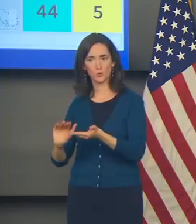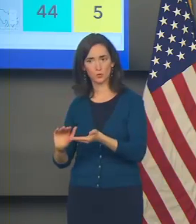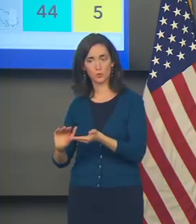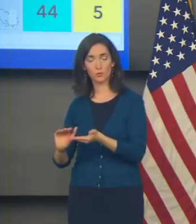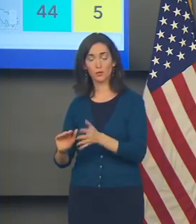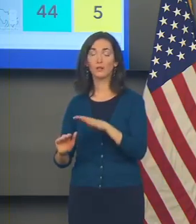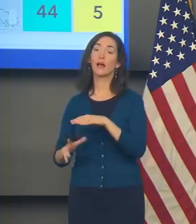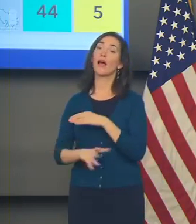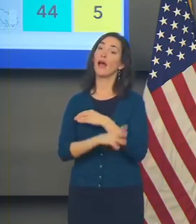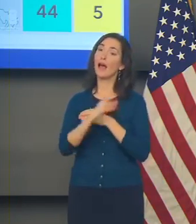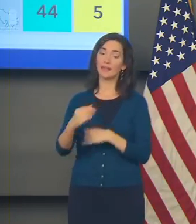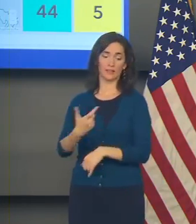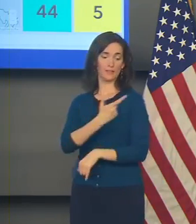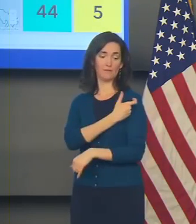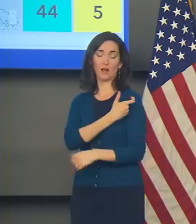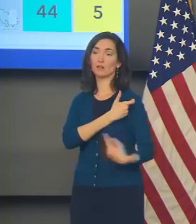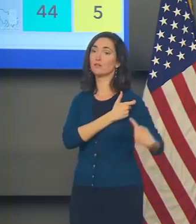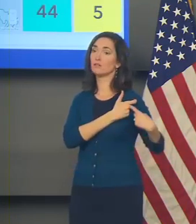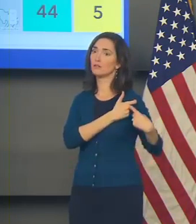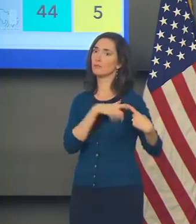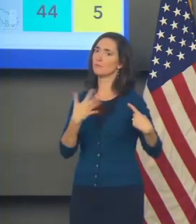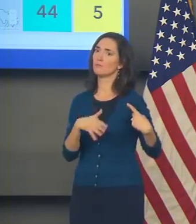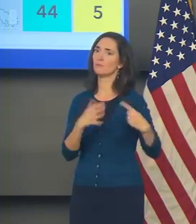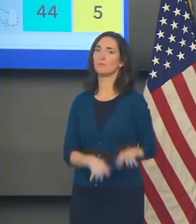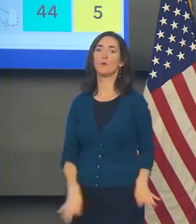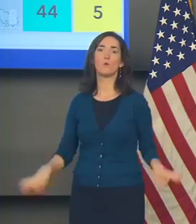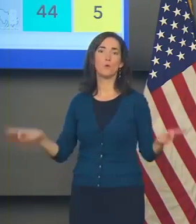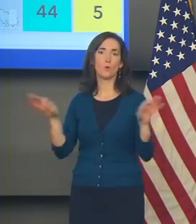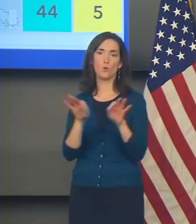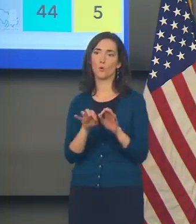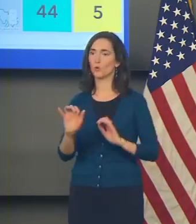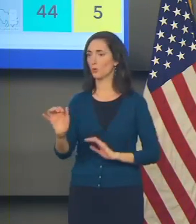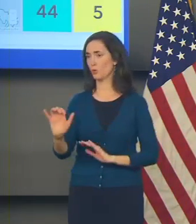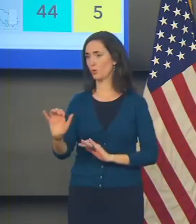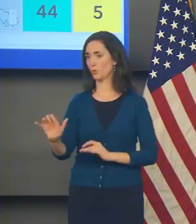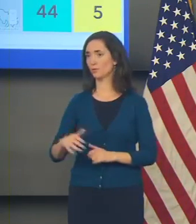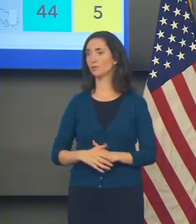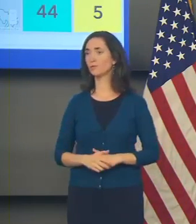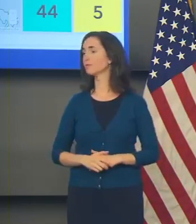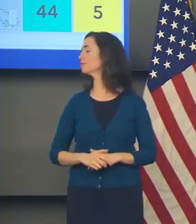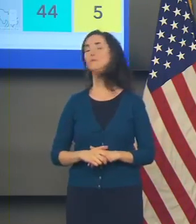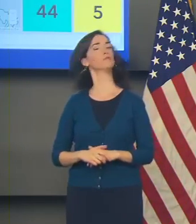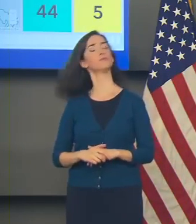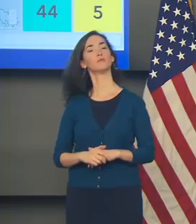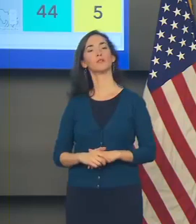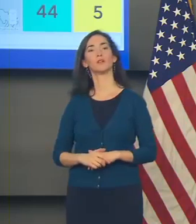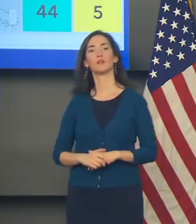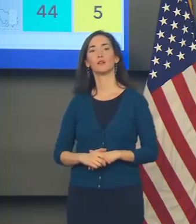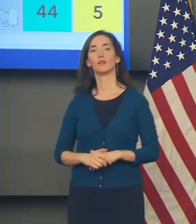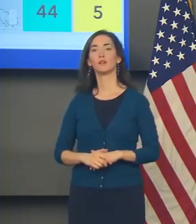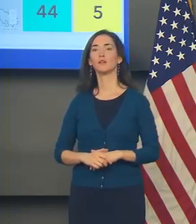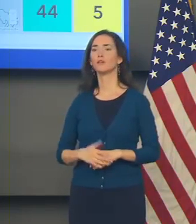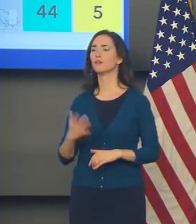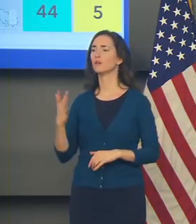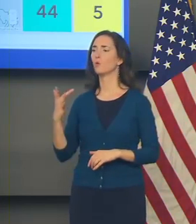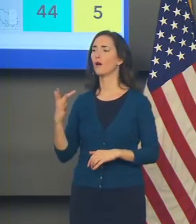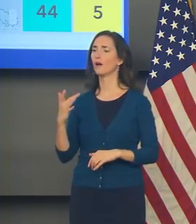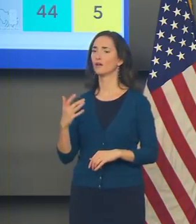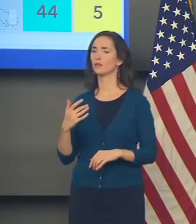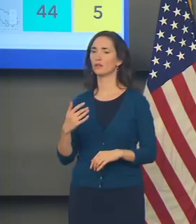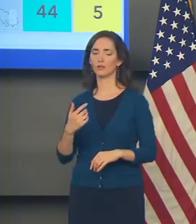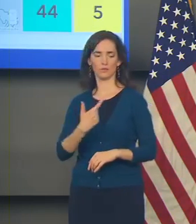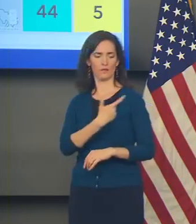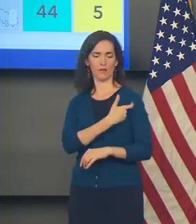vaccinations are also incredibly important as well to confer protection on individuals